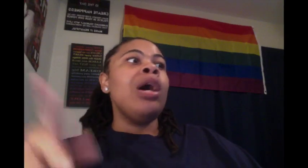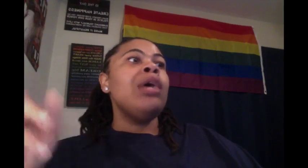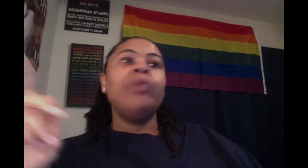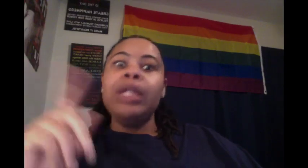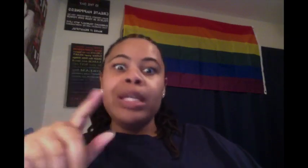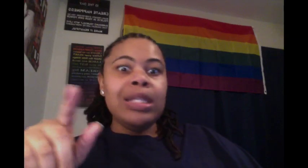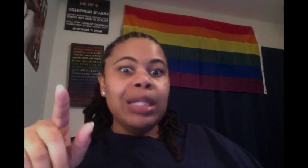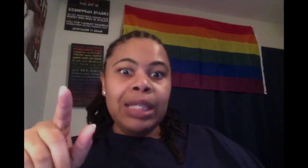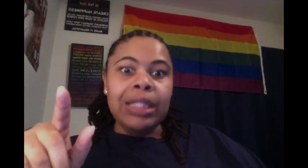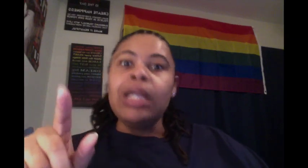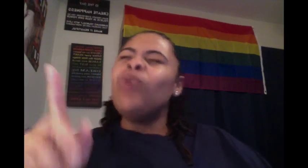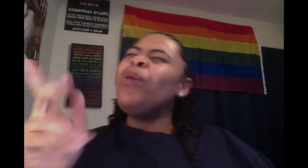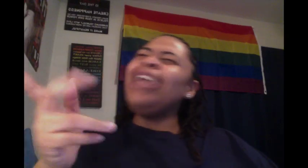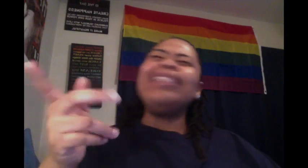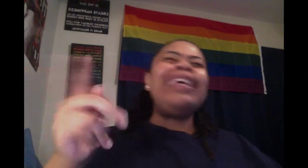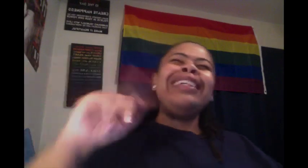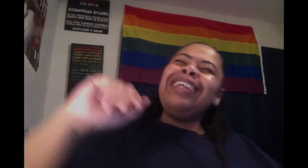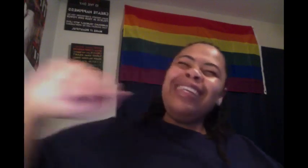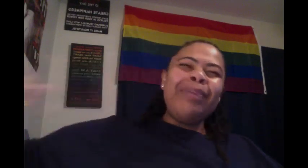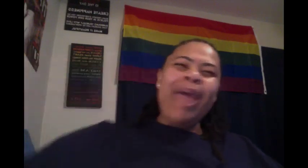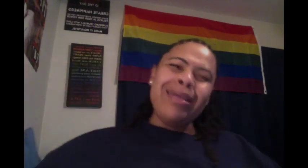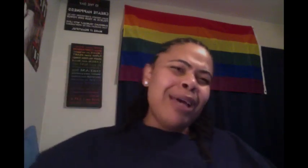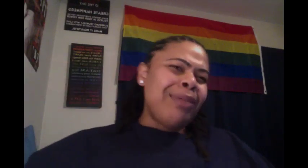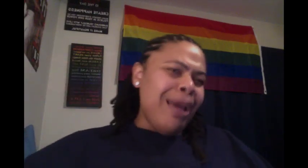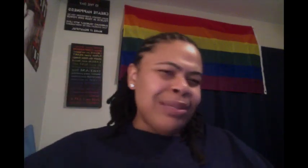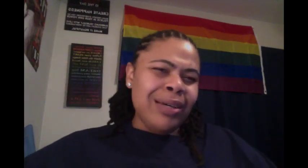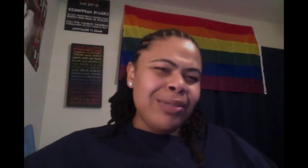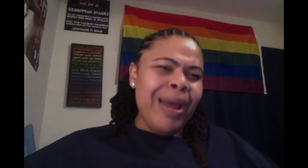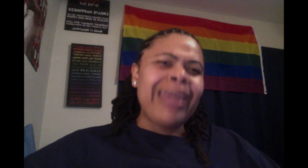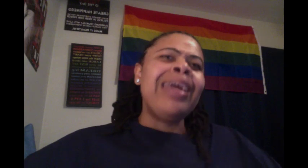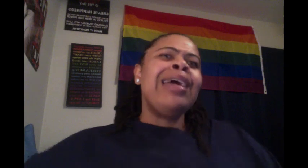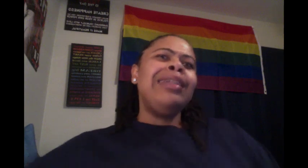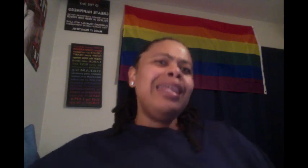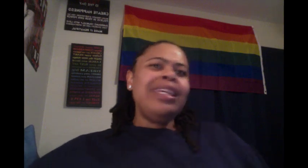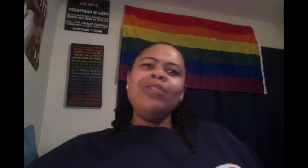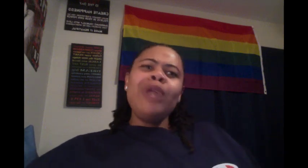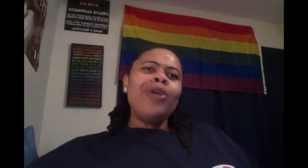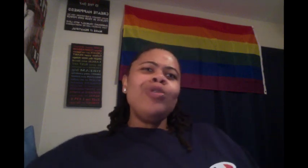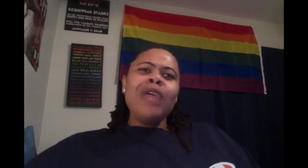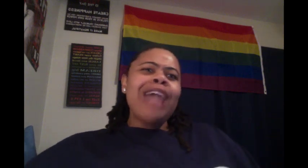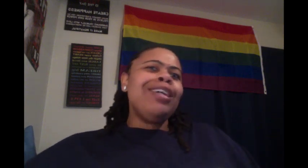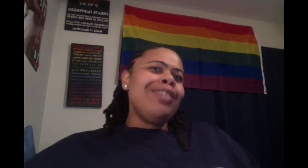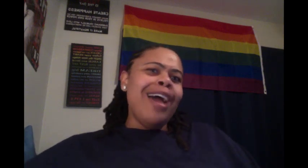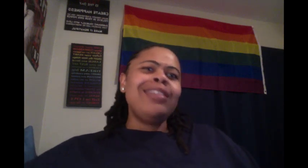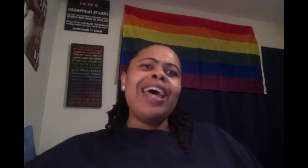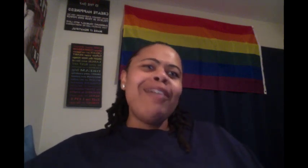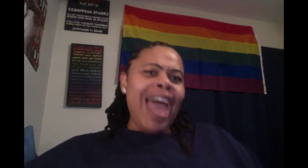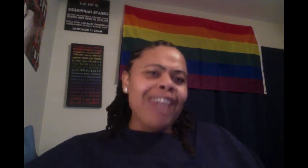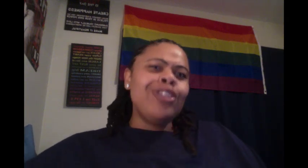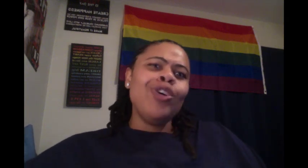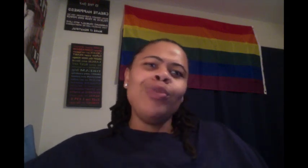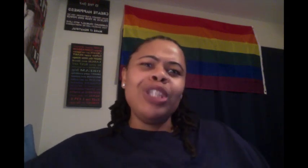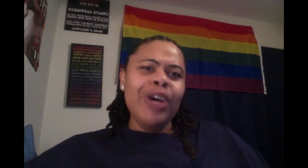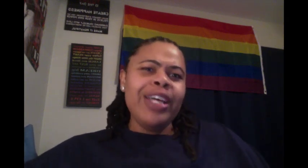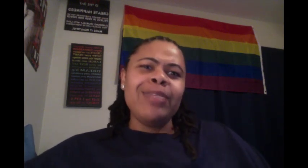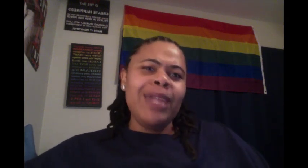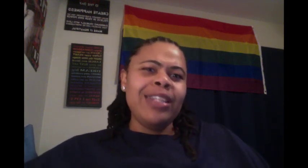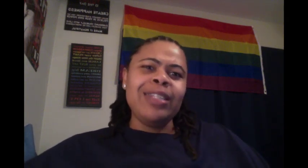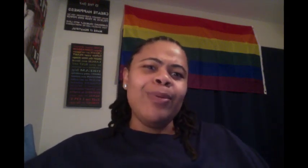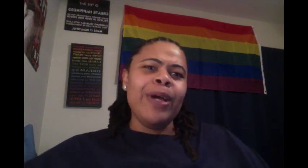We get to Lily. We ain't seen Lily in the past couple of episodes, right? Lily, you know you got your nerves and have an attitude with your husband at this point.